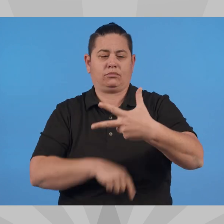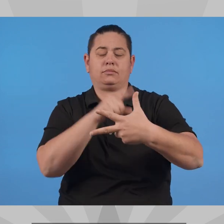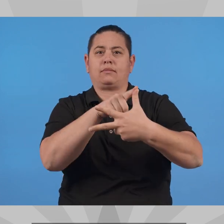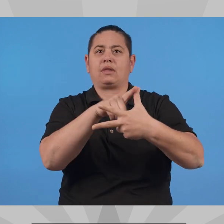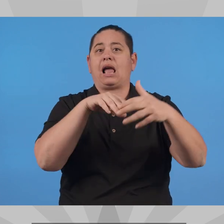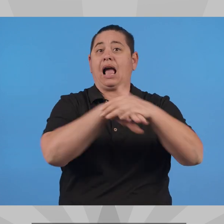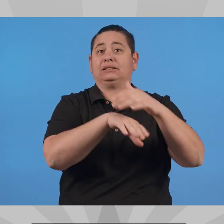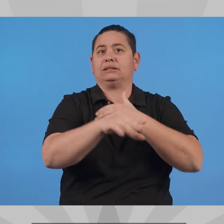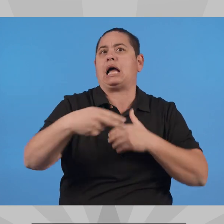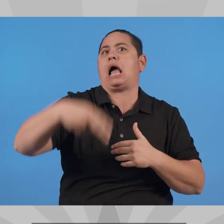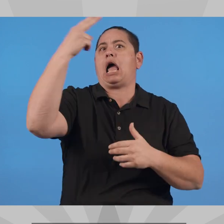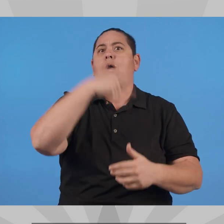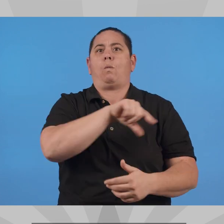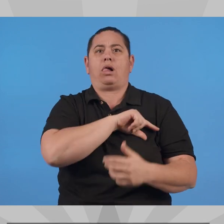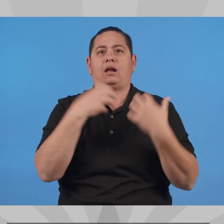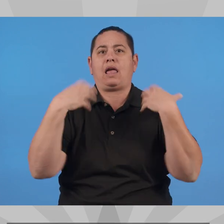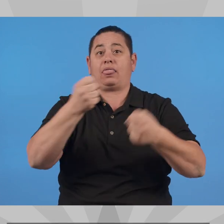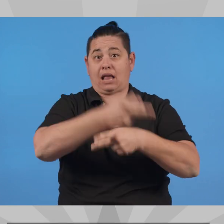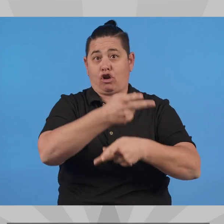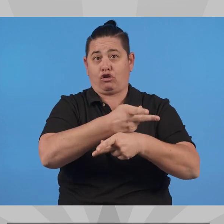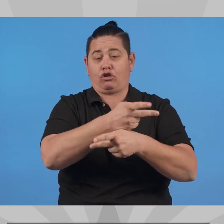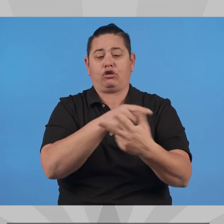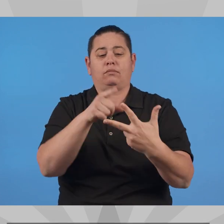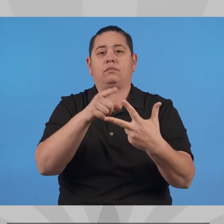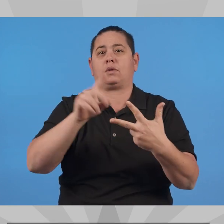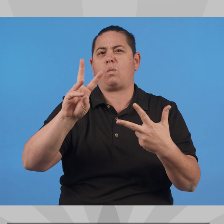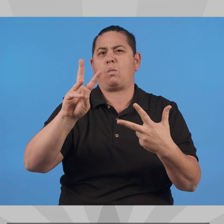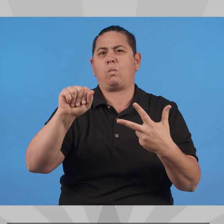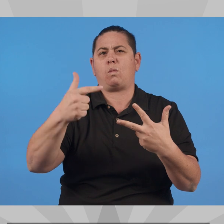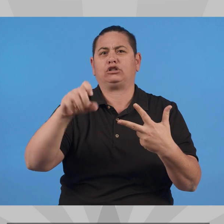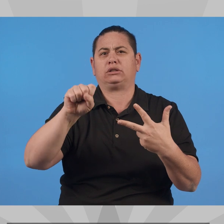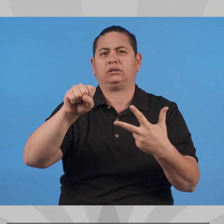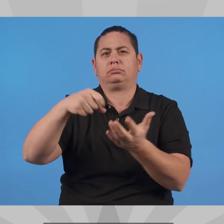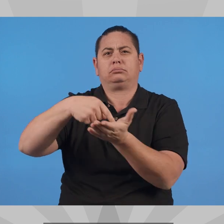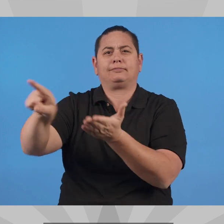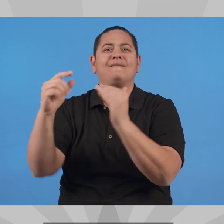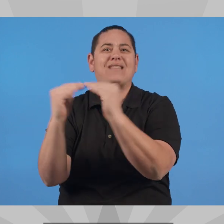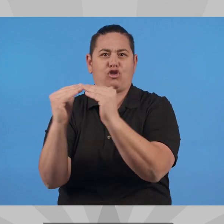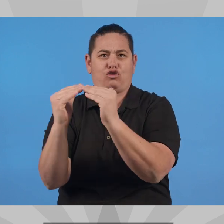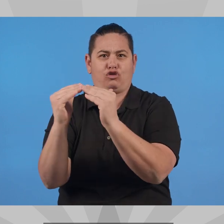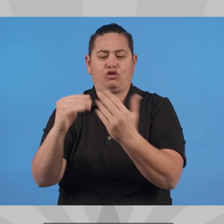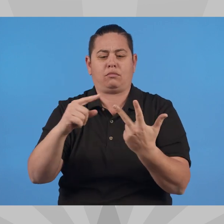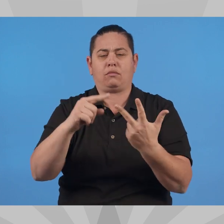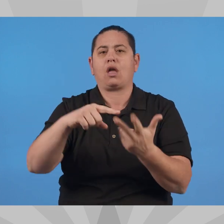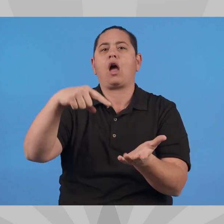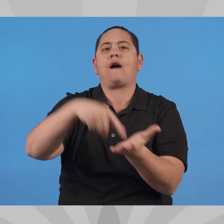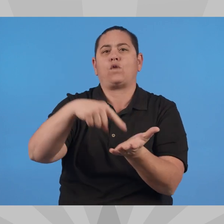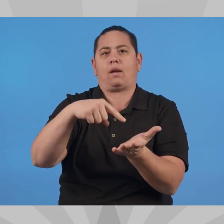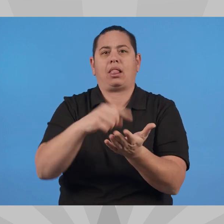Her priorities include access to high-quality health care, fair wages, and affordable housing.